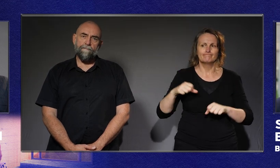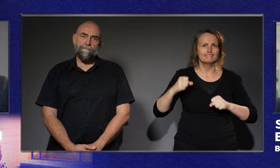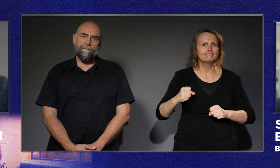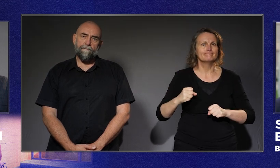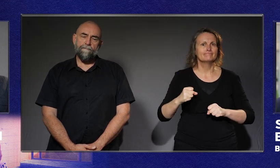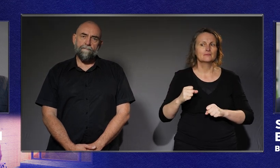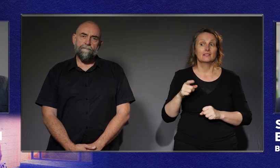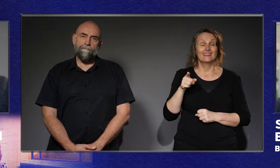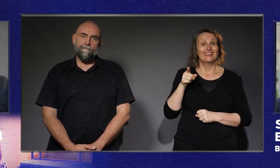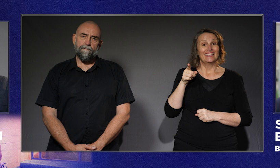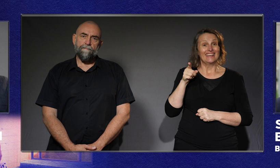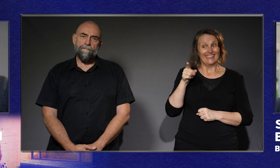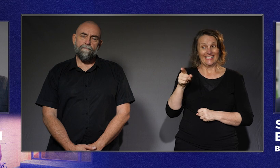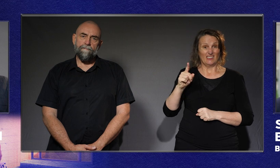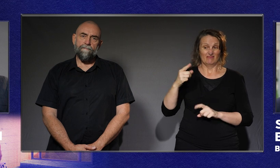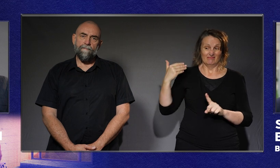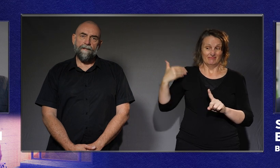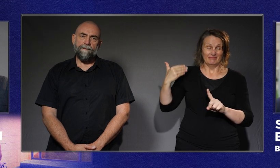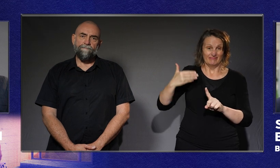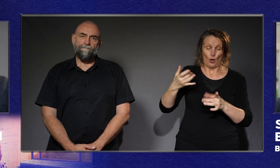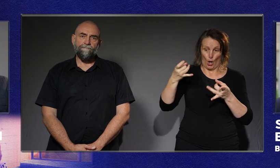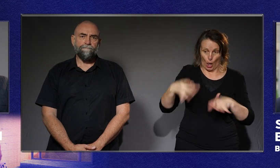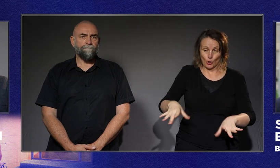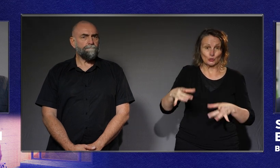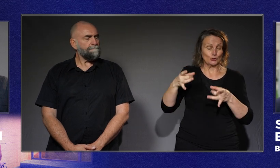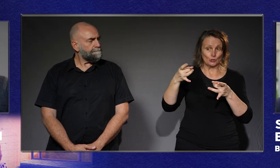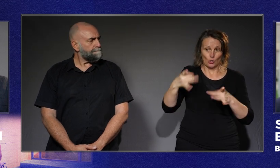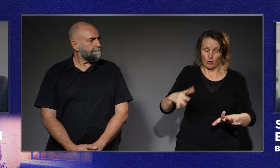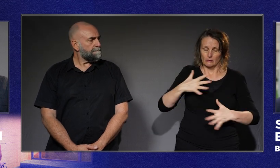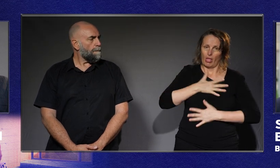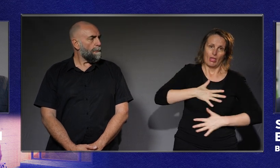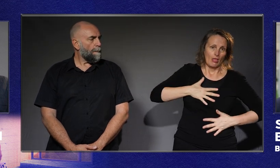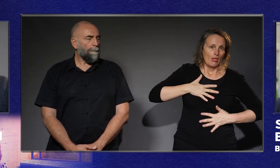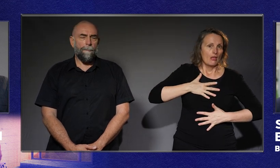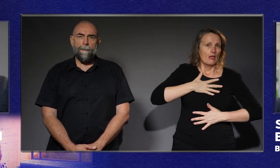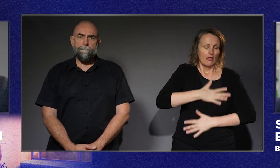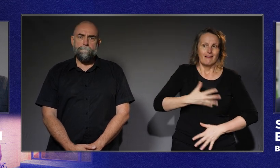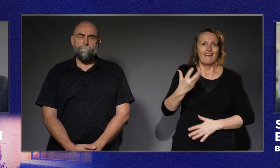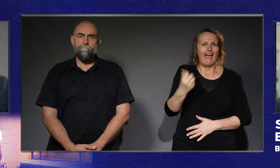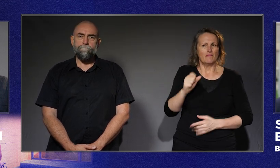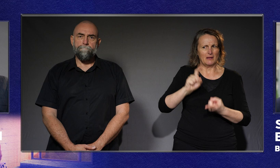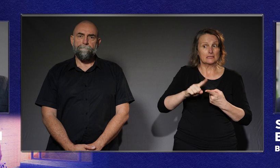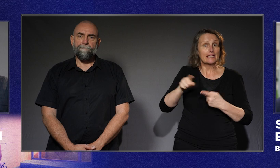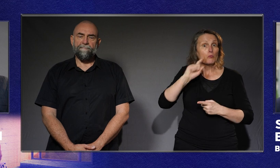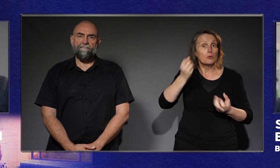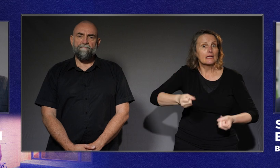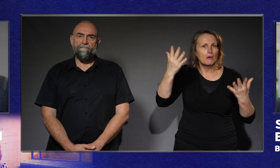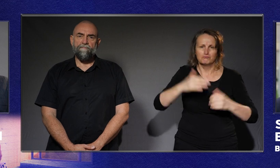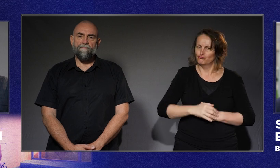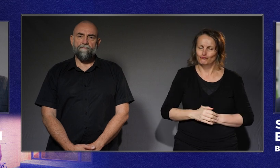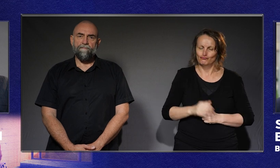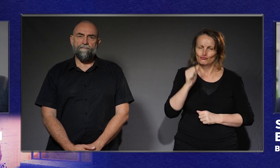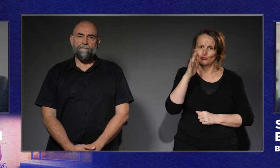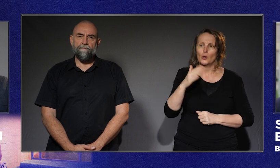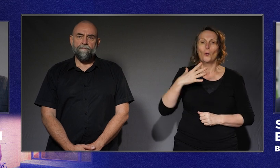And even though he's had a couple of kicks in the guts, as he says, on the way, he's not giving up. And,